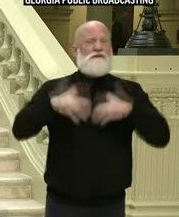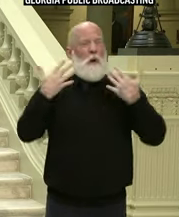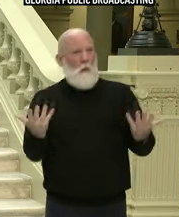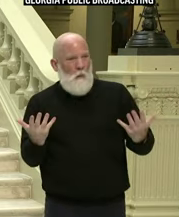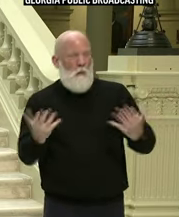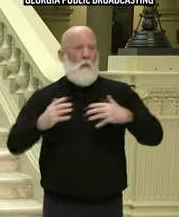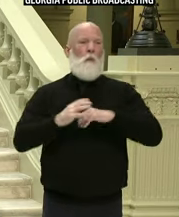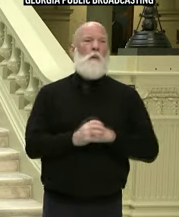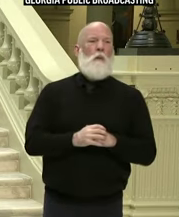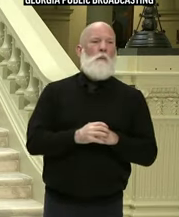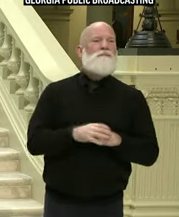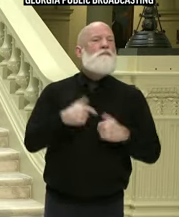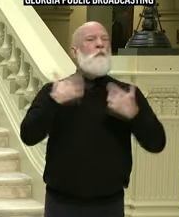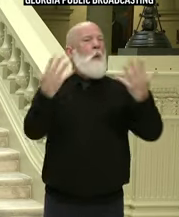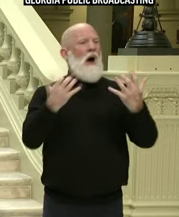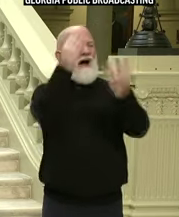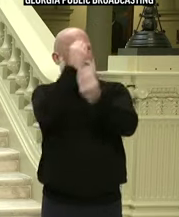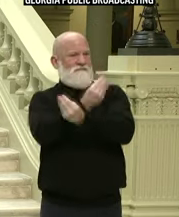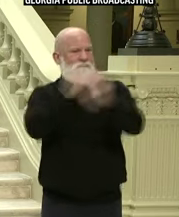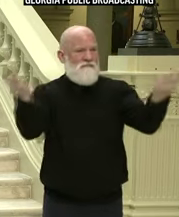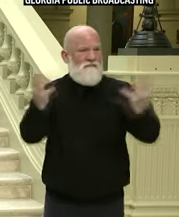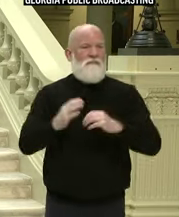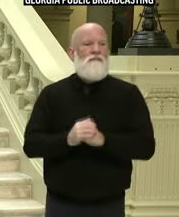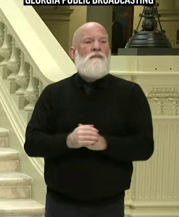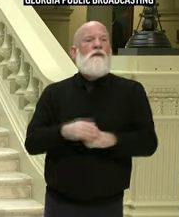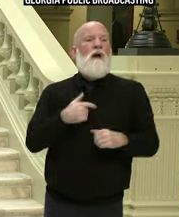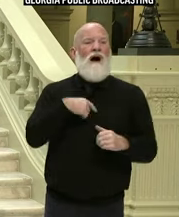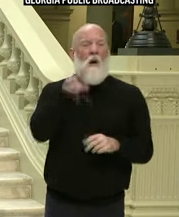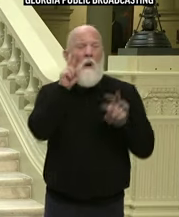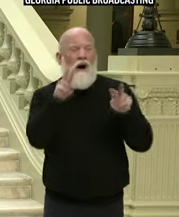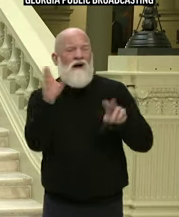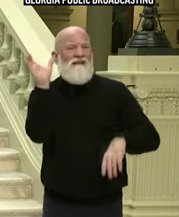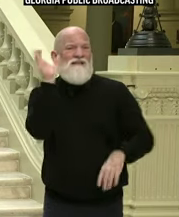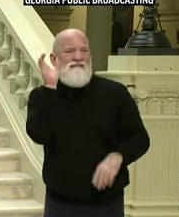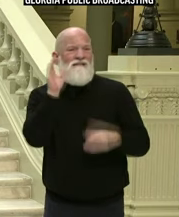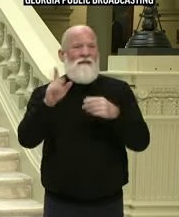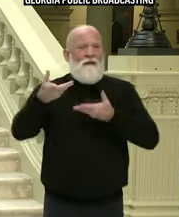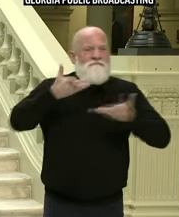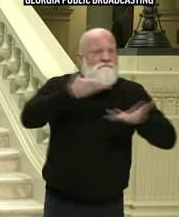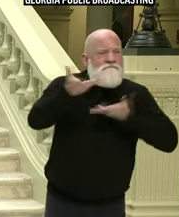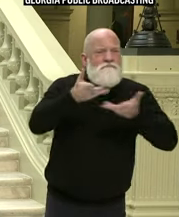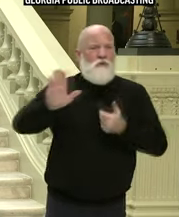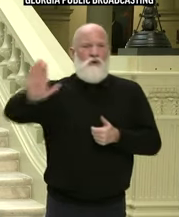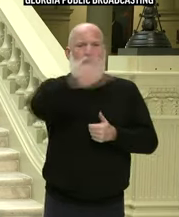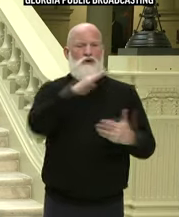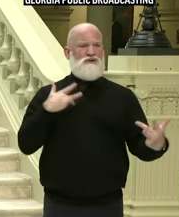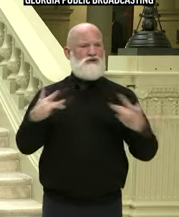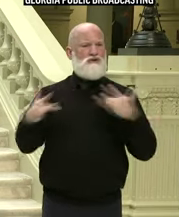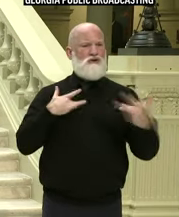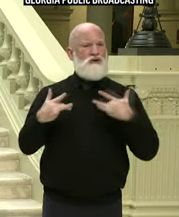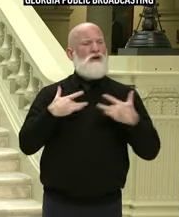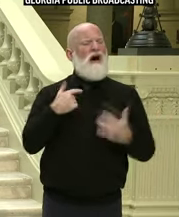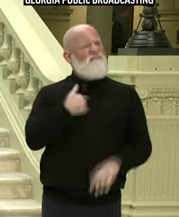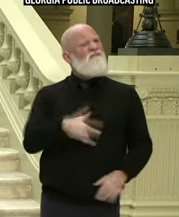can assure everyone watching today that I hear these concerns and I share your hope that we can vaccinate these deserving Georgians